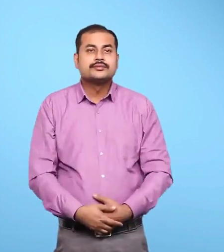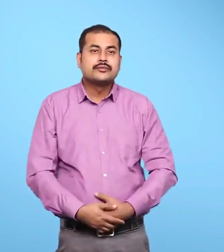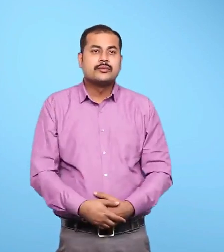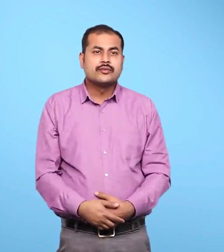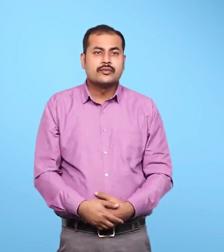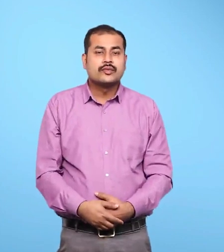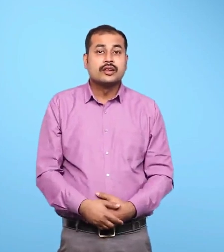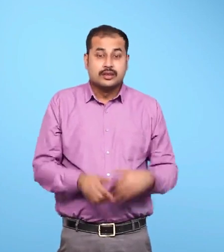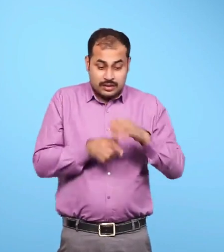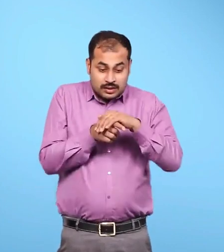Tortoise